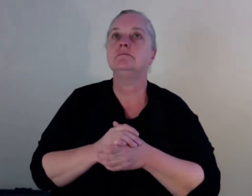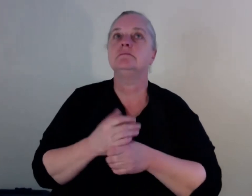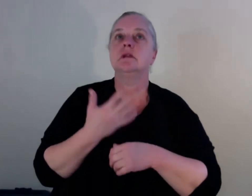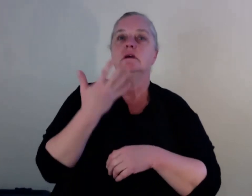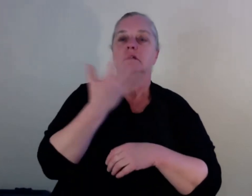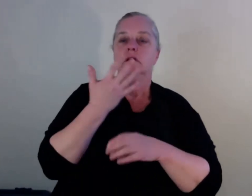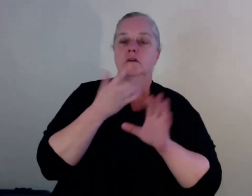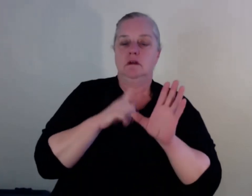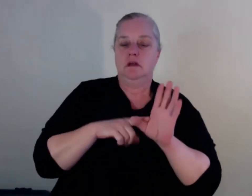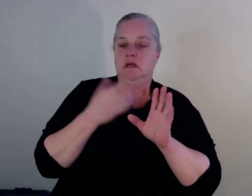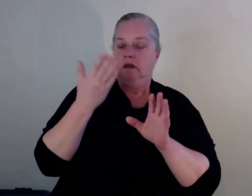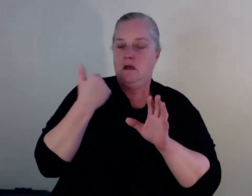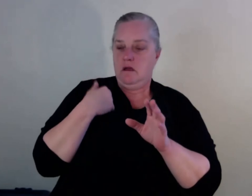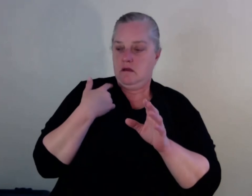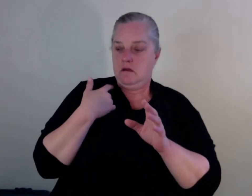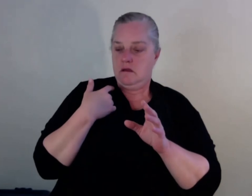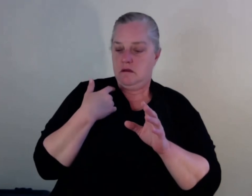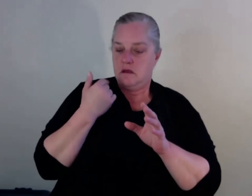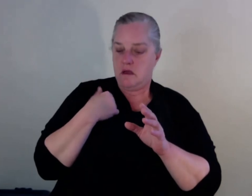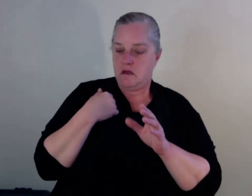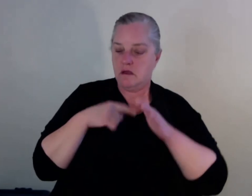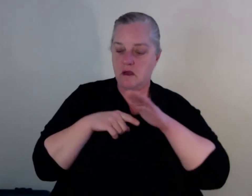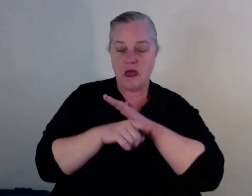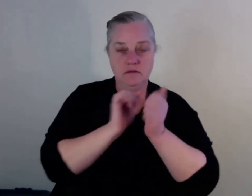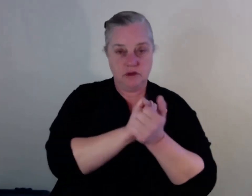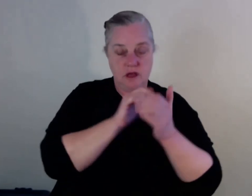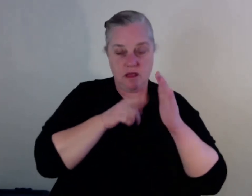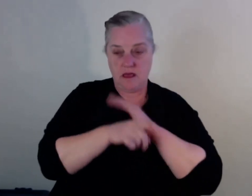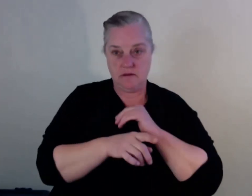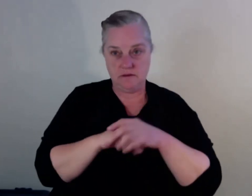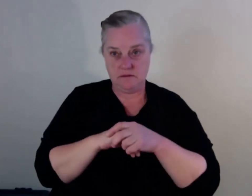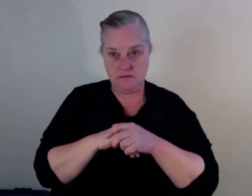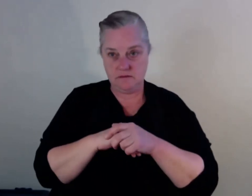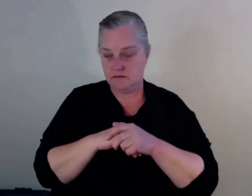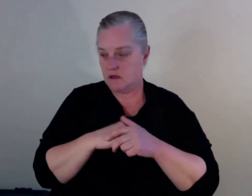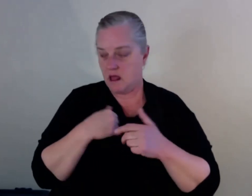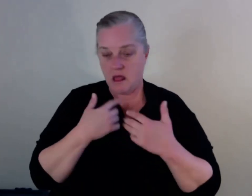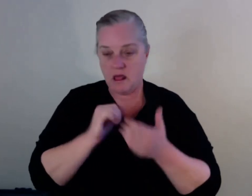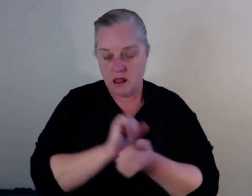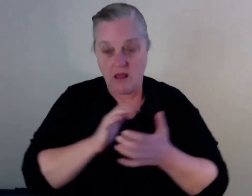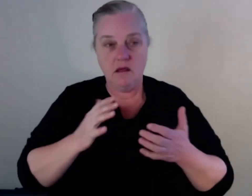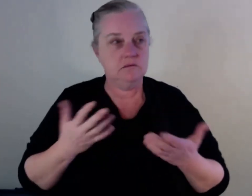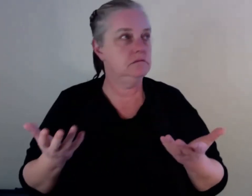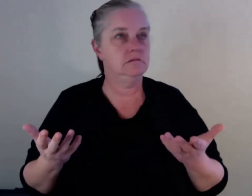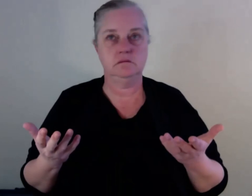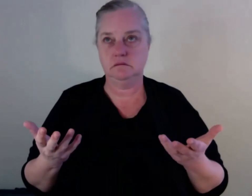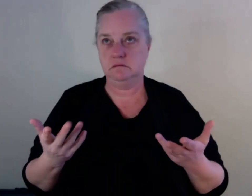here. I was again and you know what I did? I went and used because there was no kind of a plan. was no sort of direction,